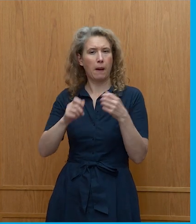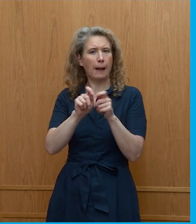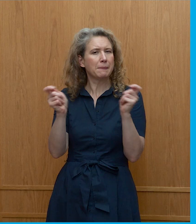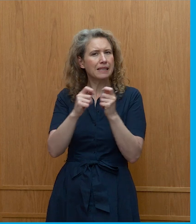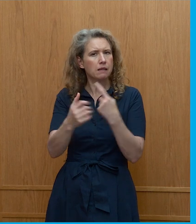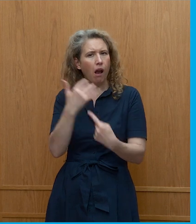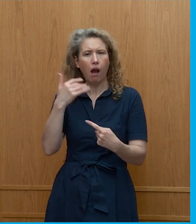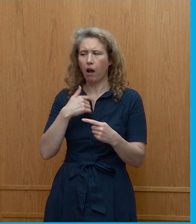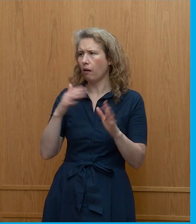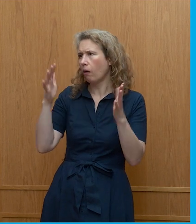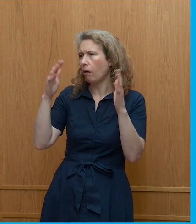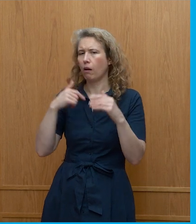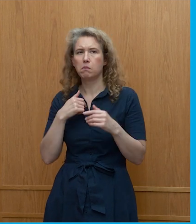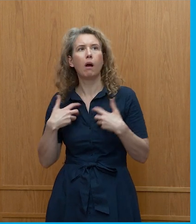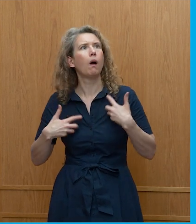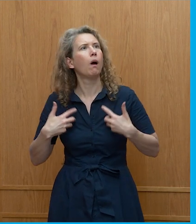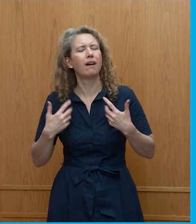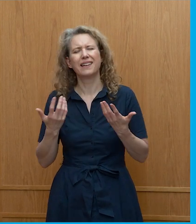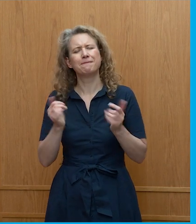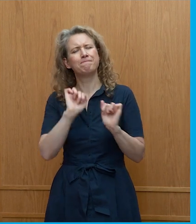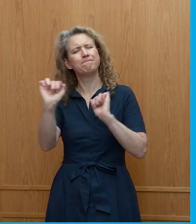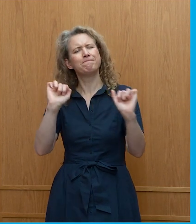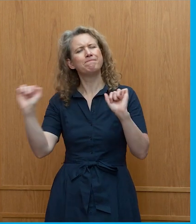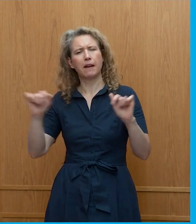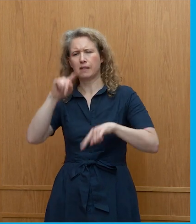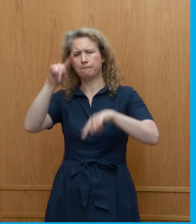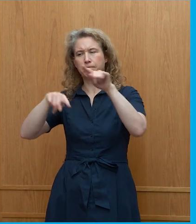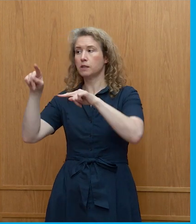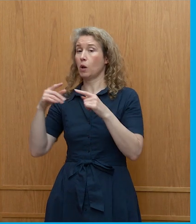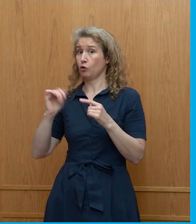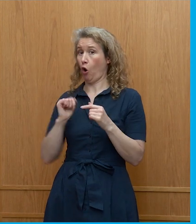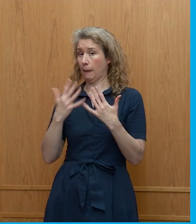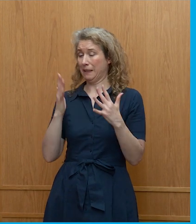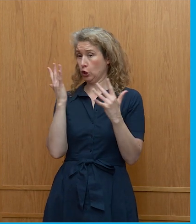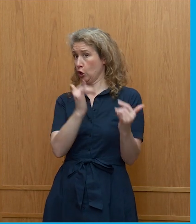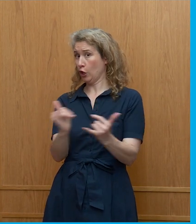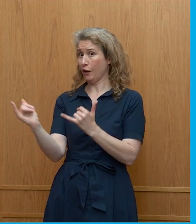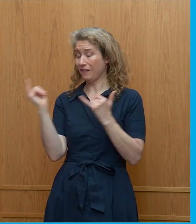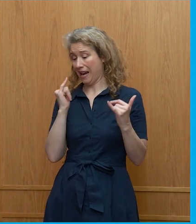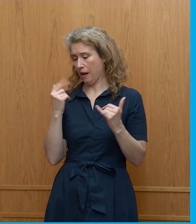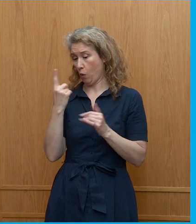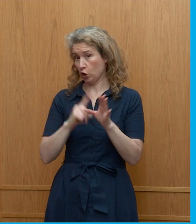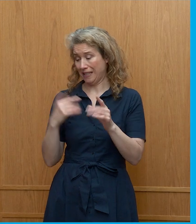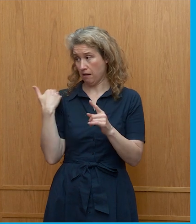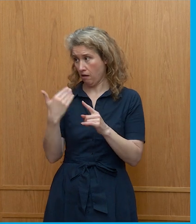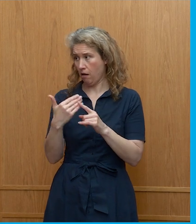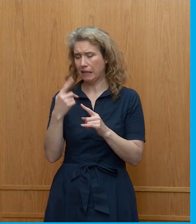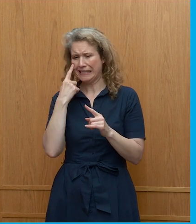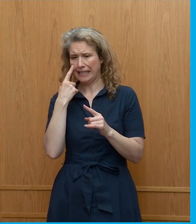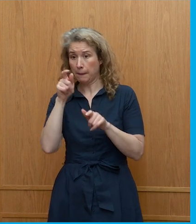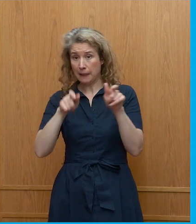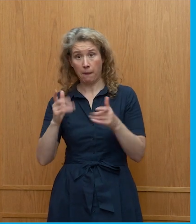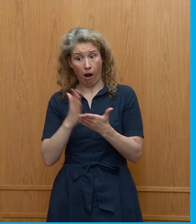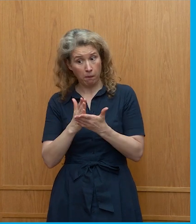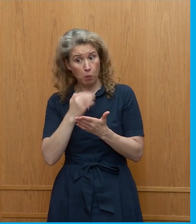interested in this topic. So, we did a big survey in Scotland in the past year about readiness to change